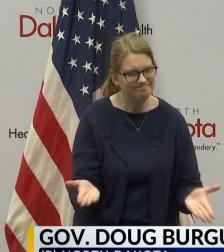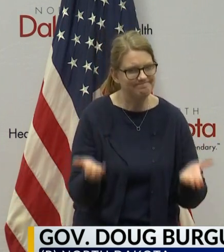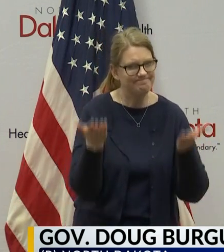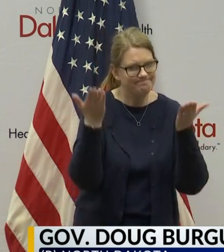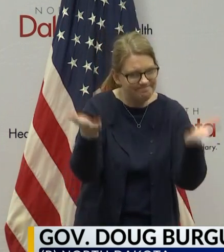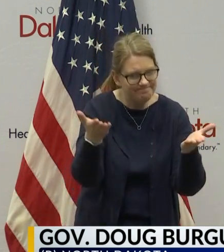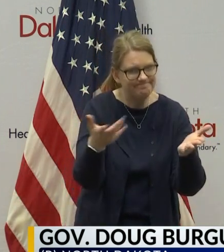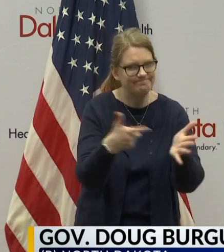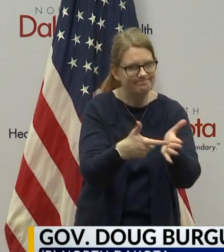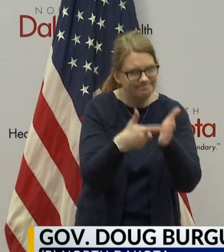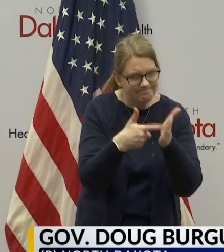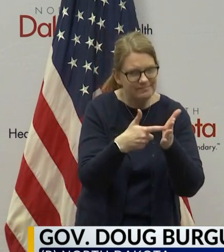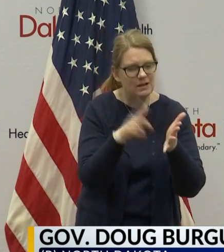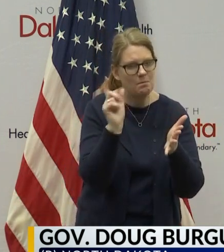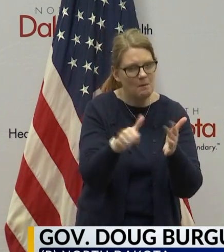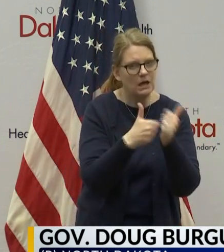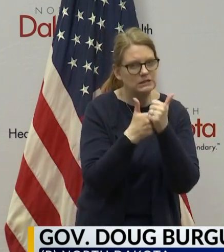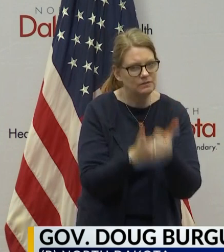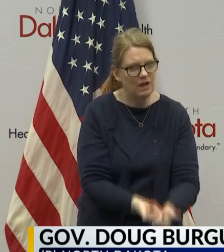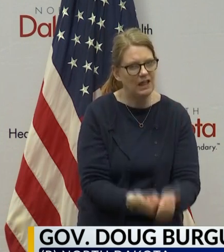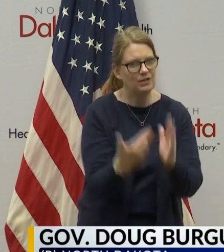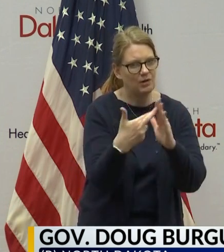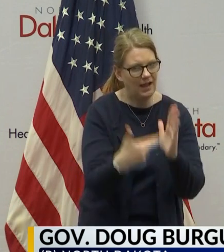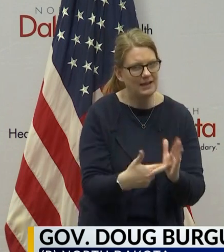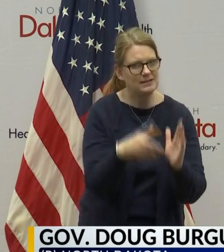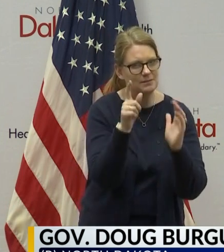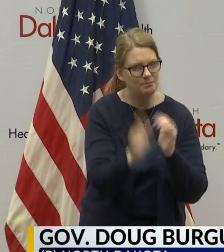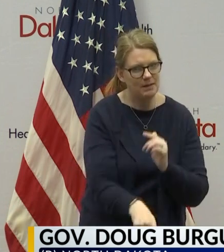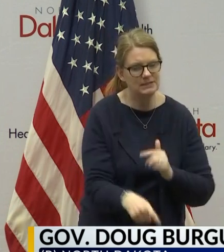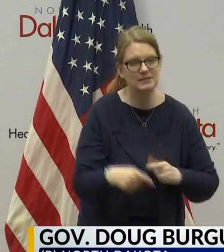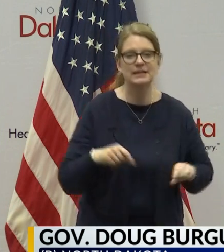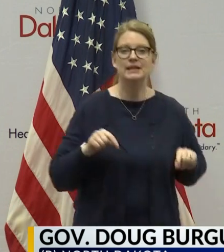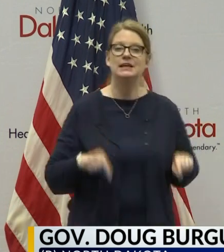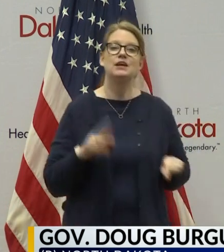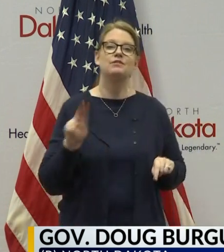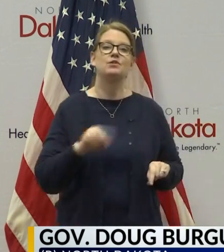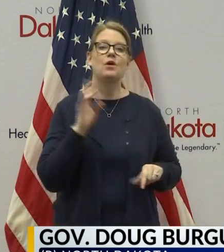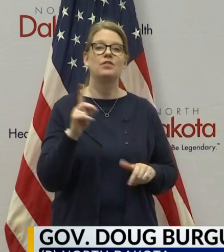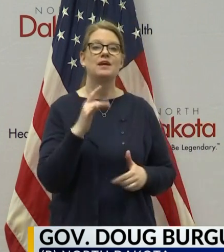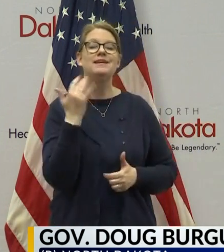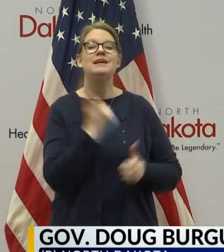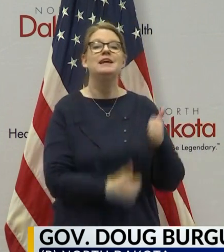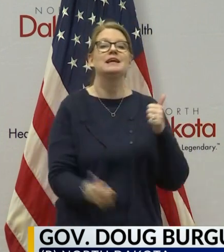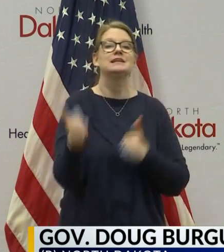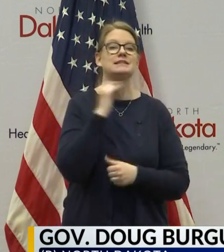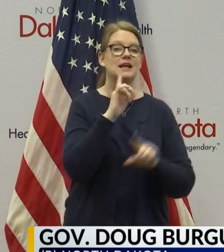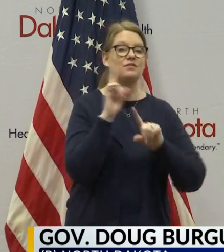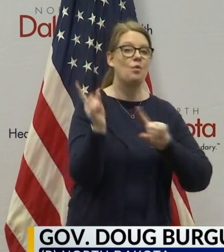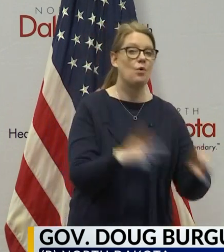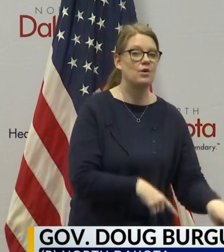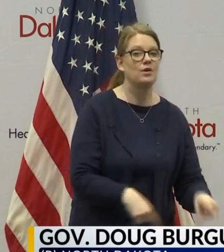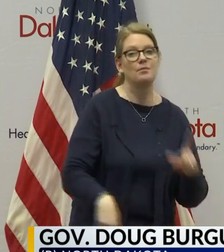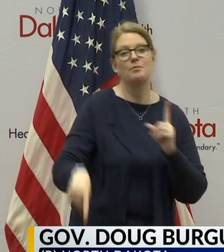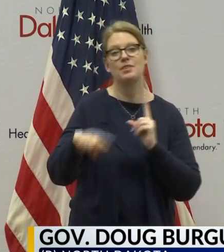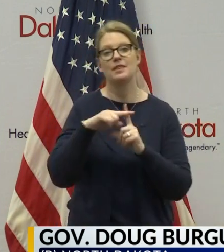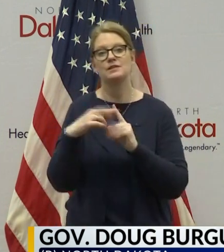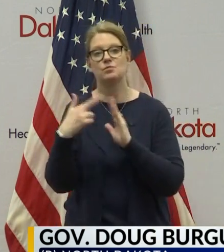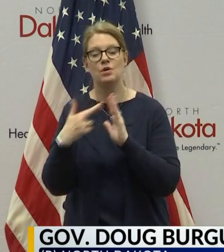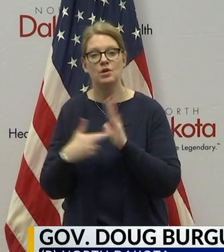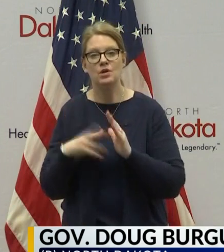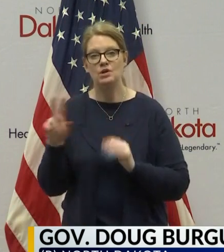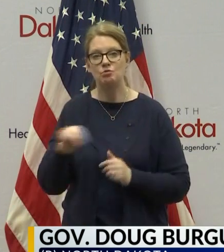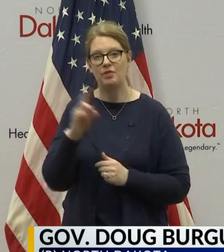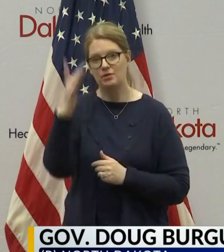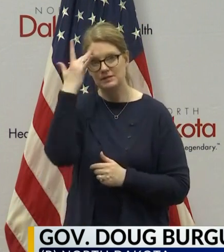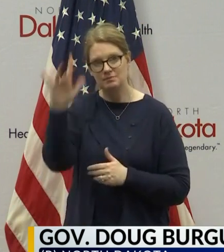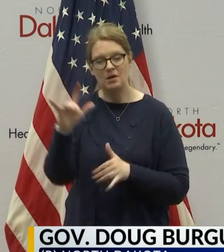to follow all the guidance that we have. And for North Dakota that means all the executive orders plus all the guidance under the North Dakota SMART, the